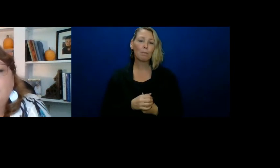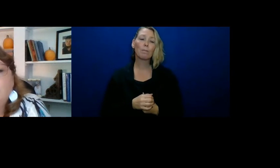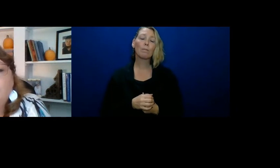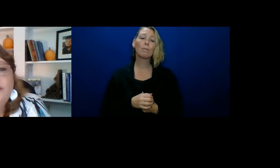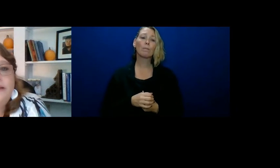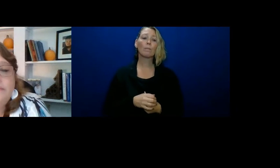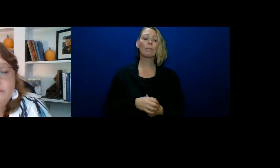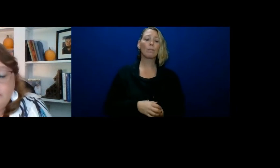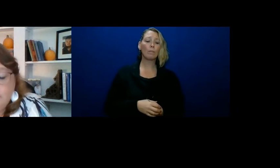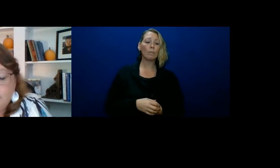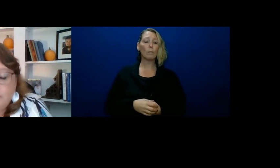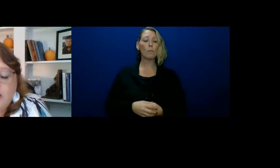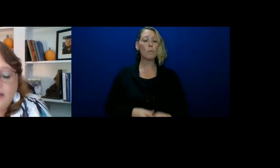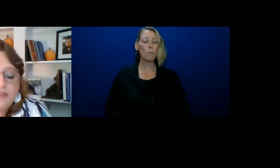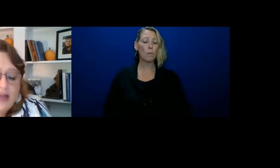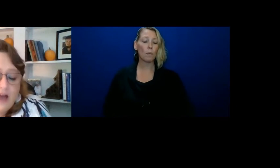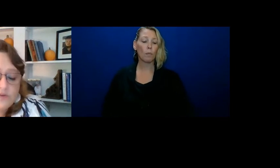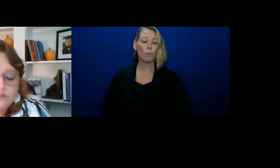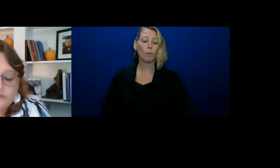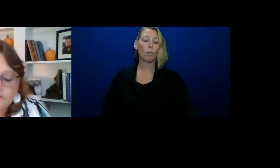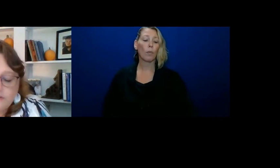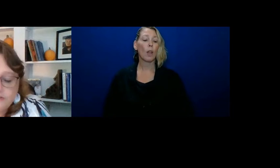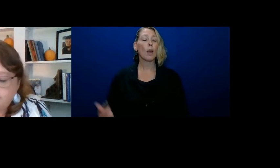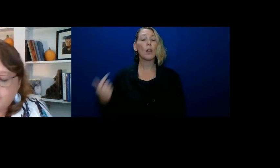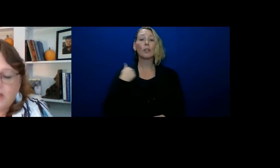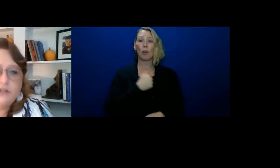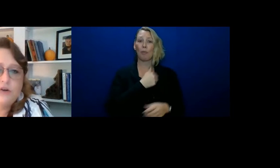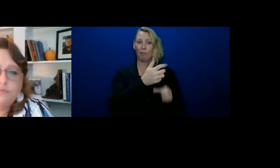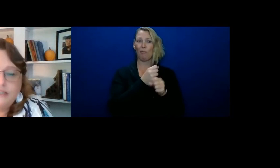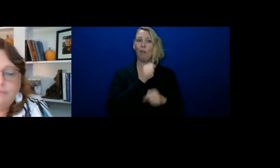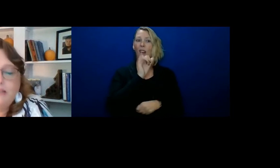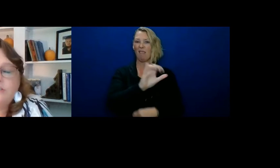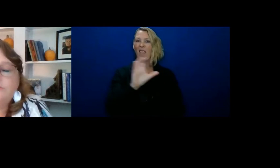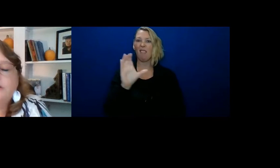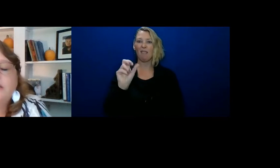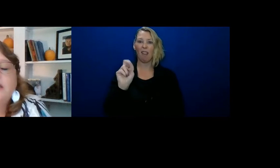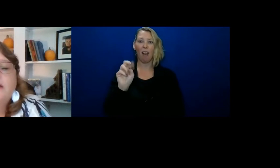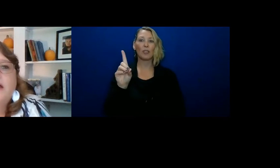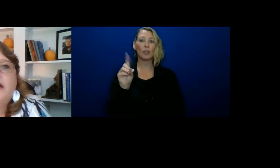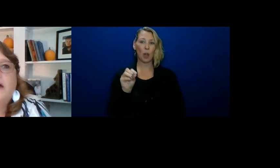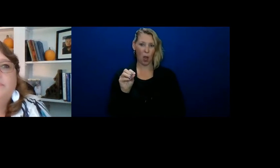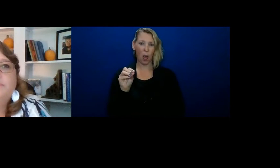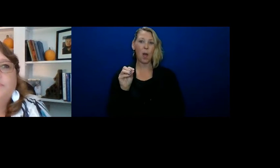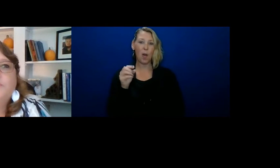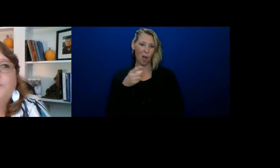So we got the house, this condo teammates unit.